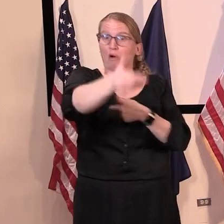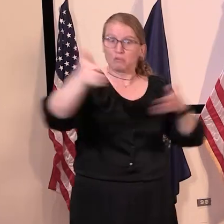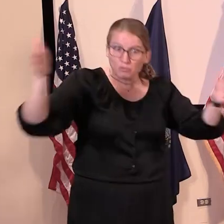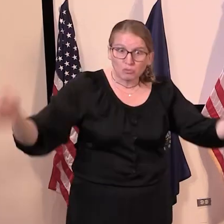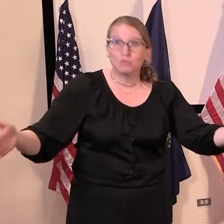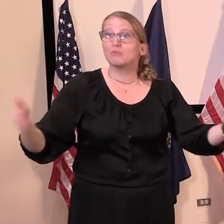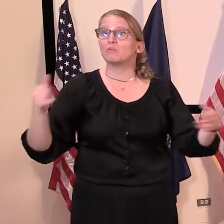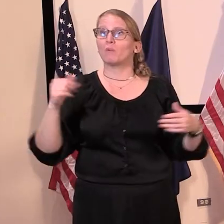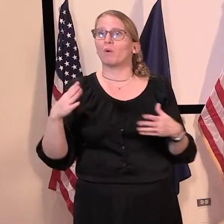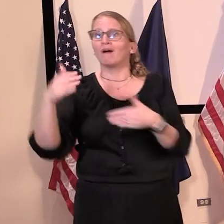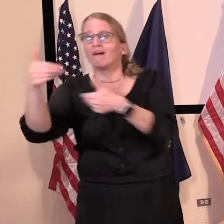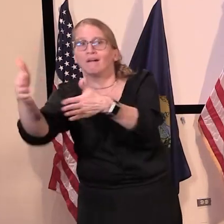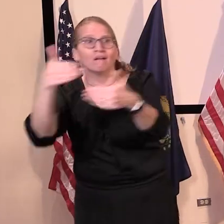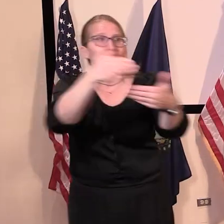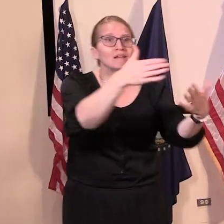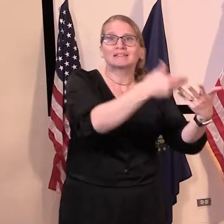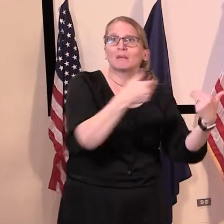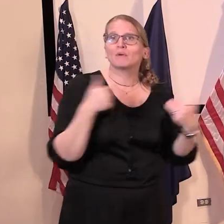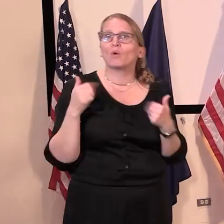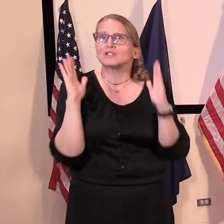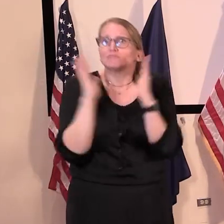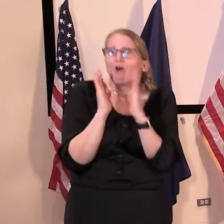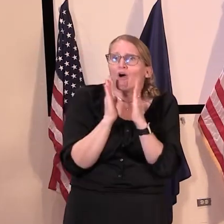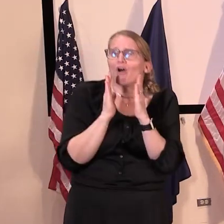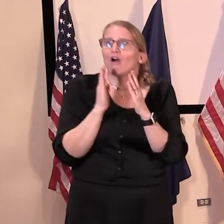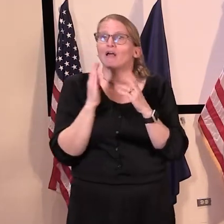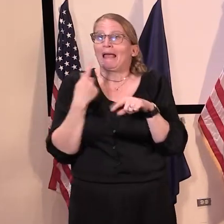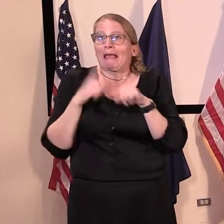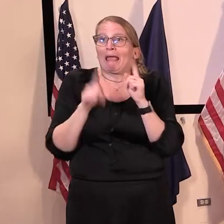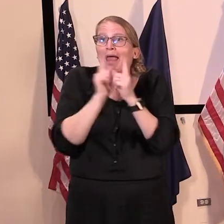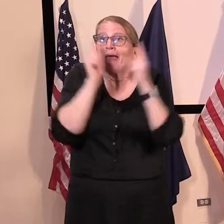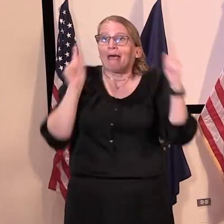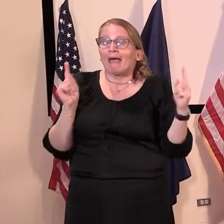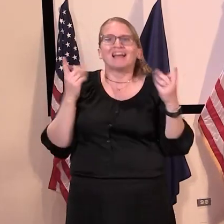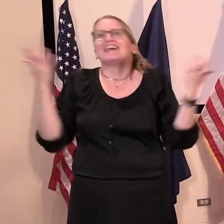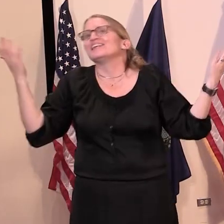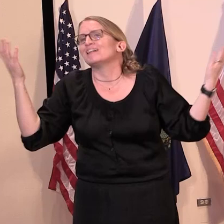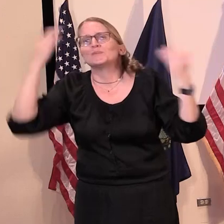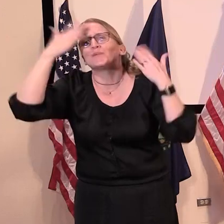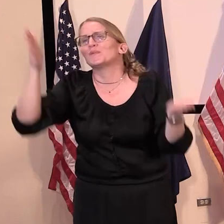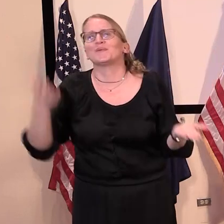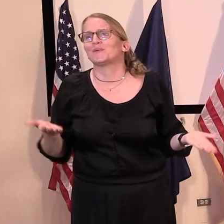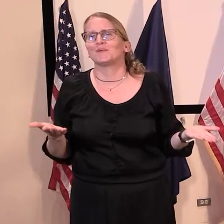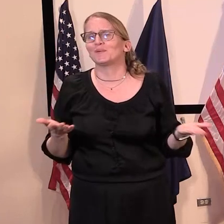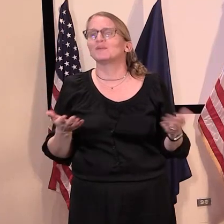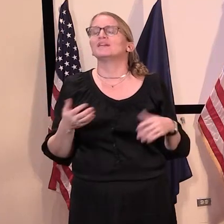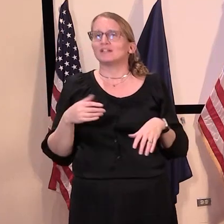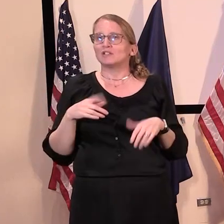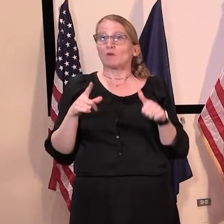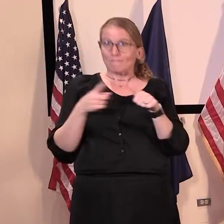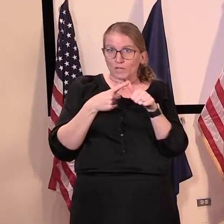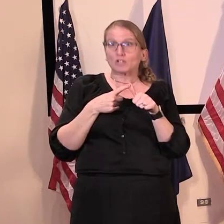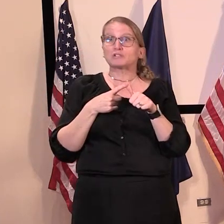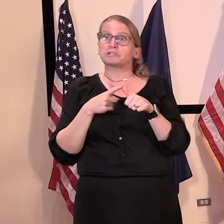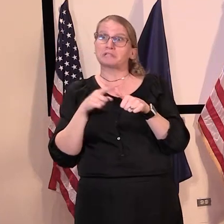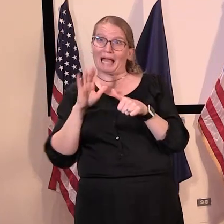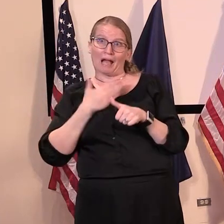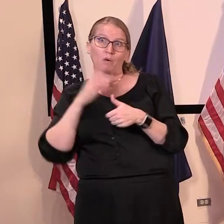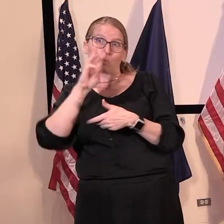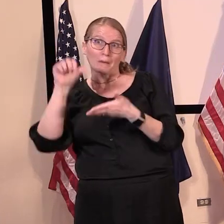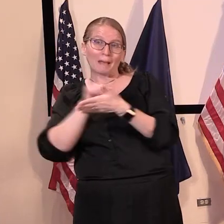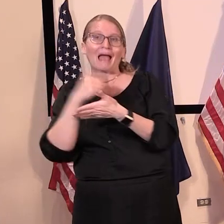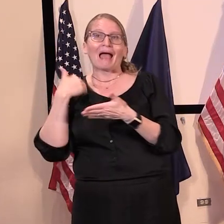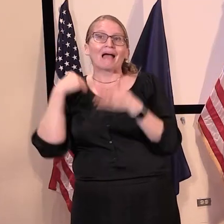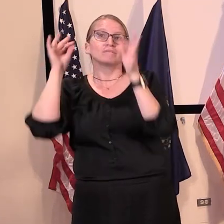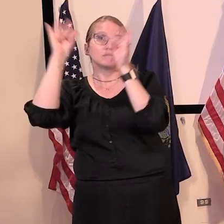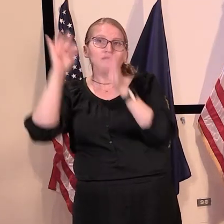are, there are guidelines in our guidance that talk about spacing. Um, so I would suggest that they go there first, but we're happy to try to get,